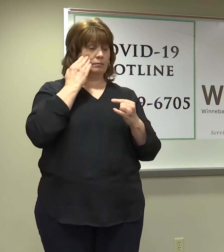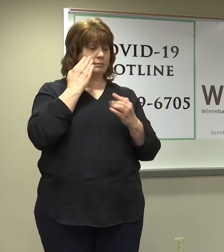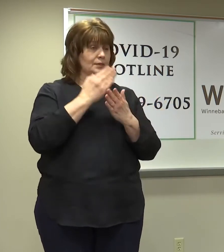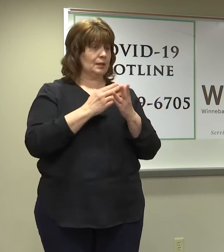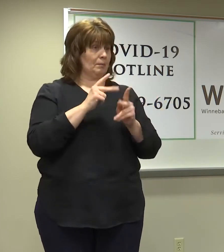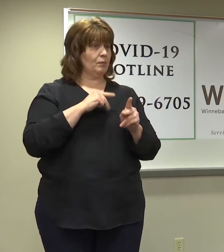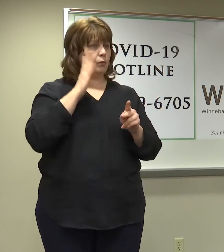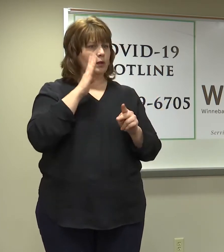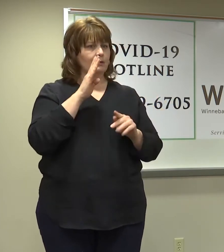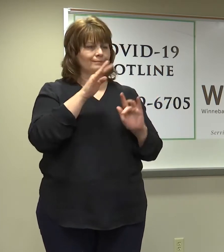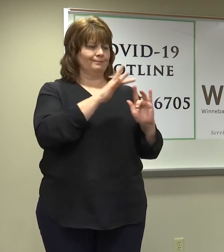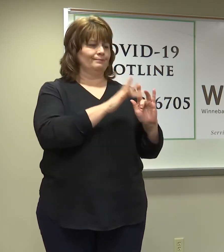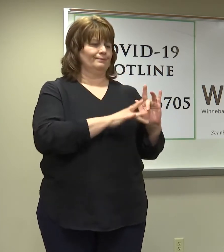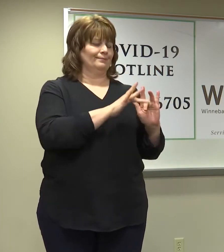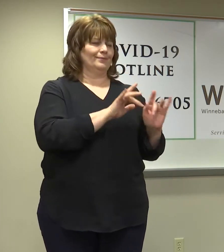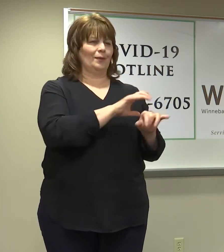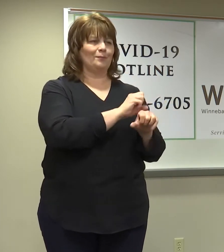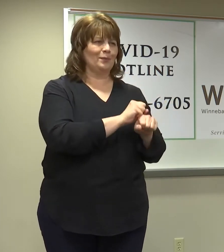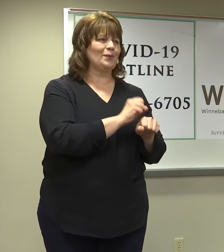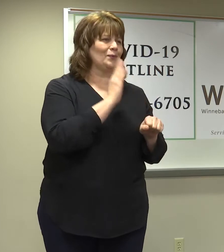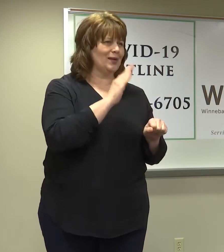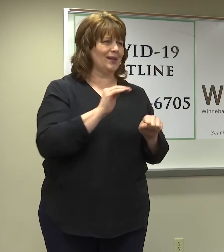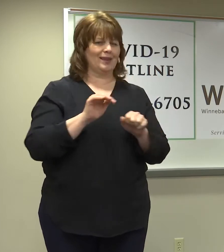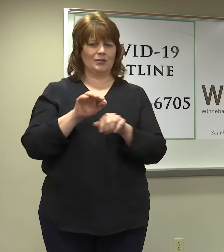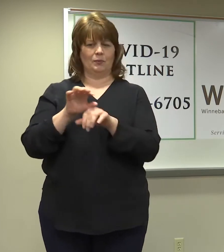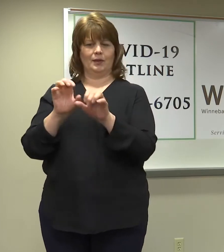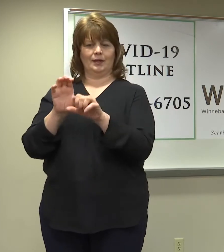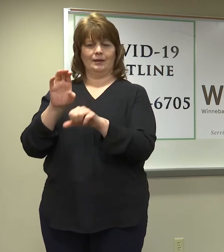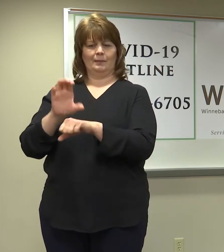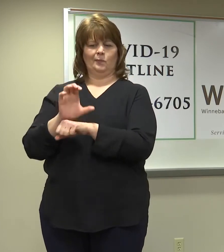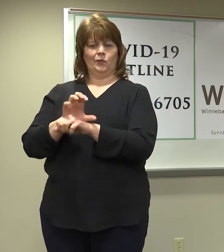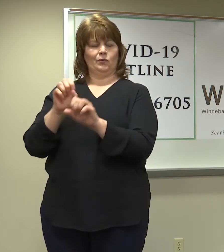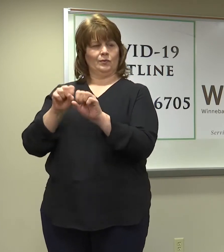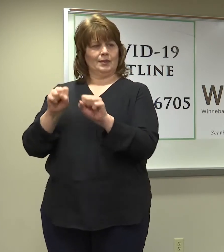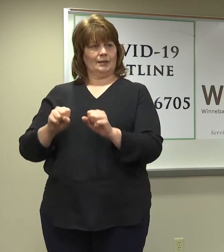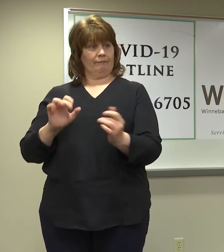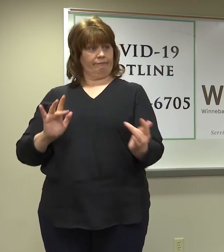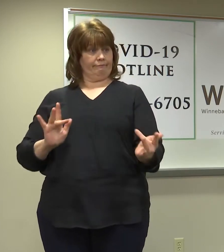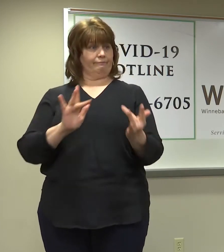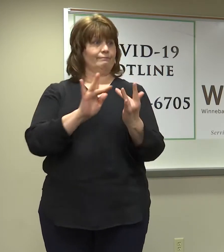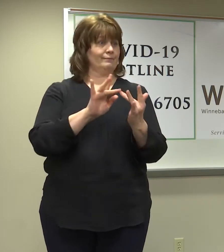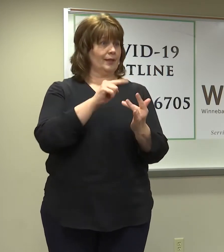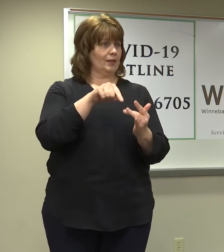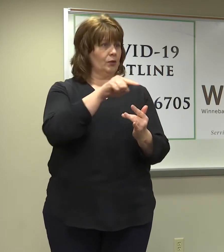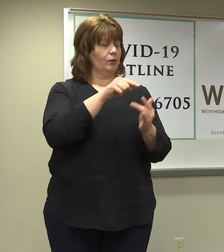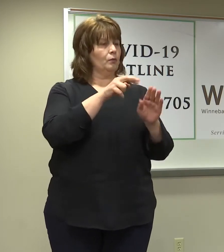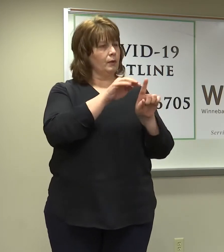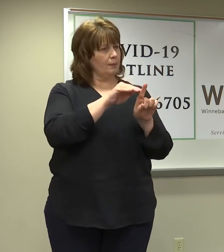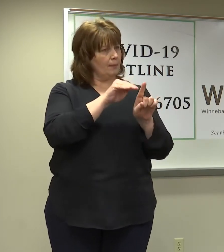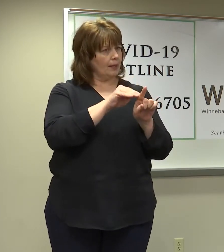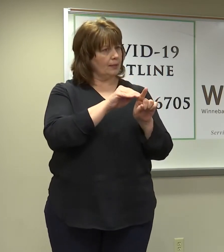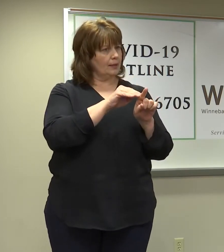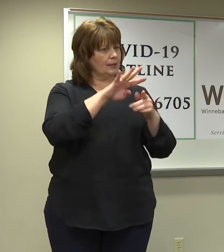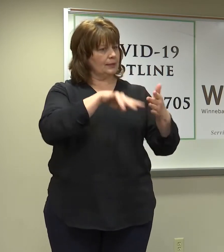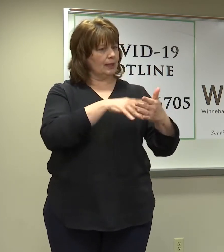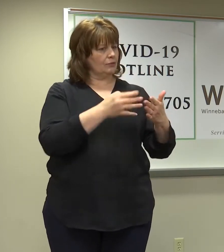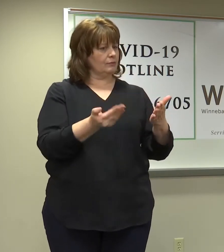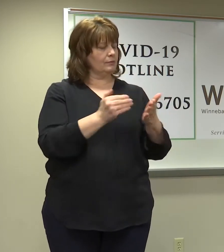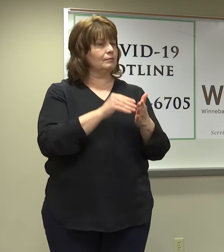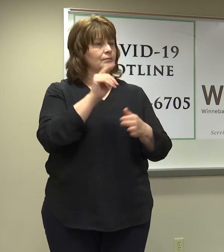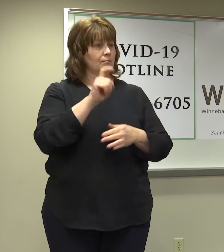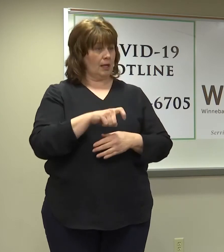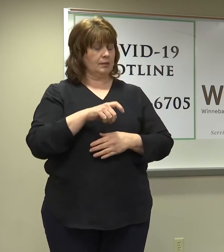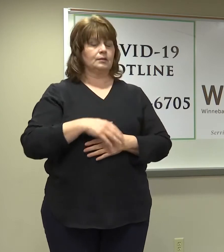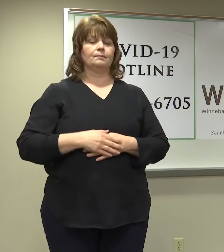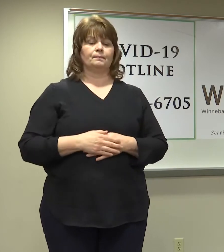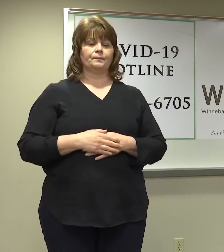whatever reason. It will remind you that you've missed that and want to reschedule. It will assist us in prioritizing individuals based